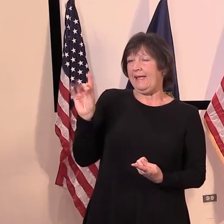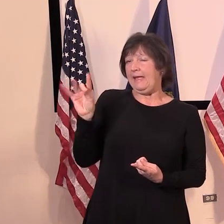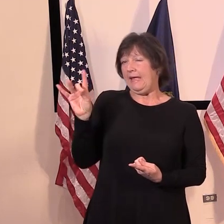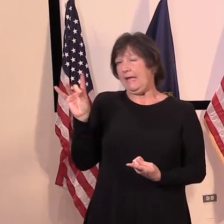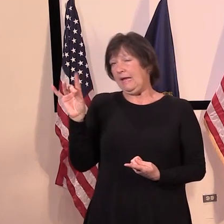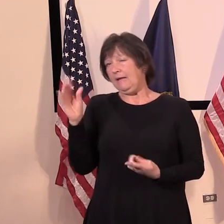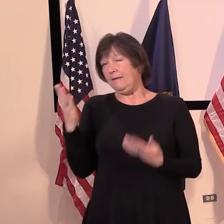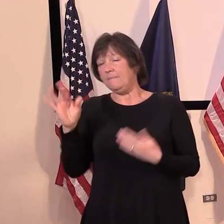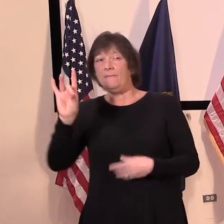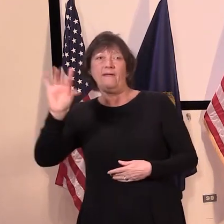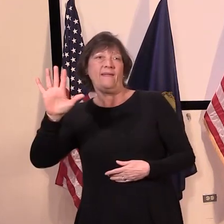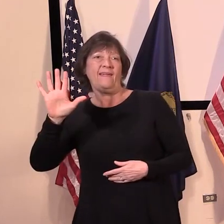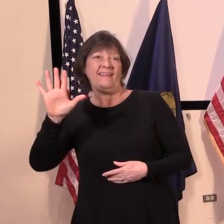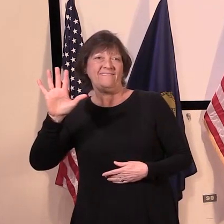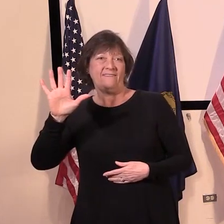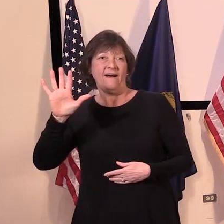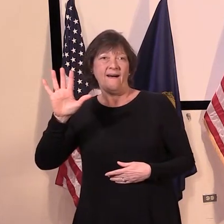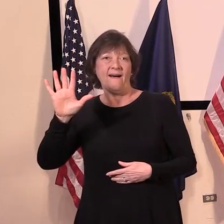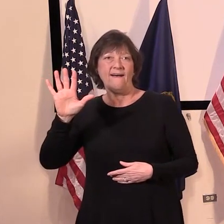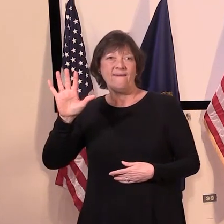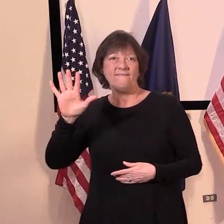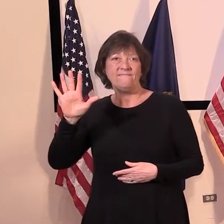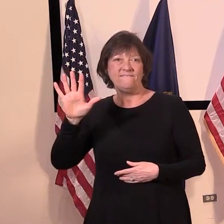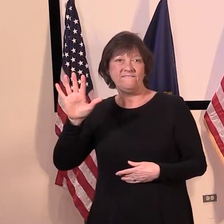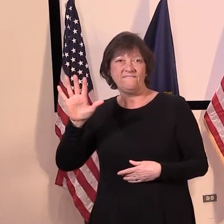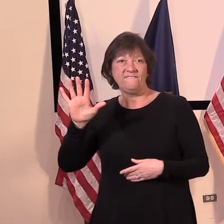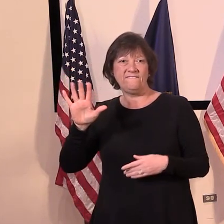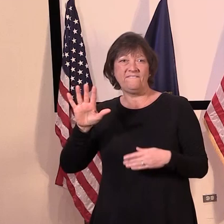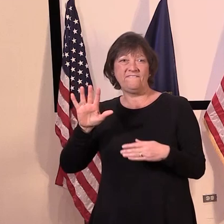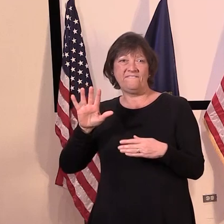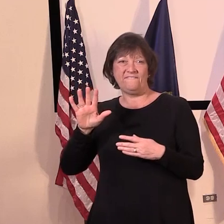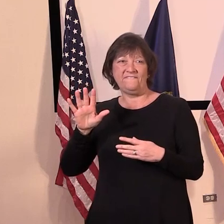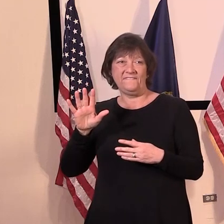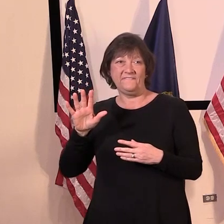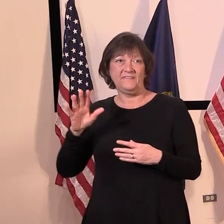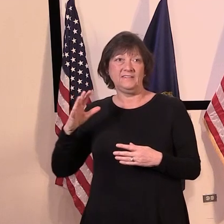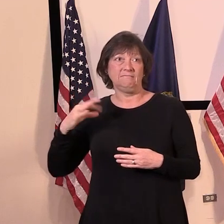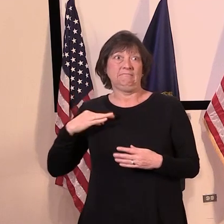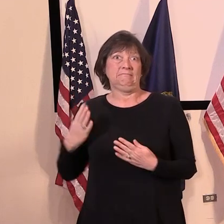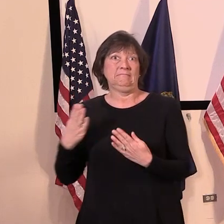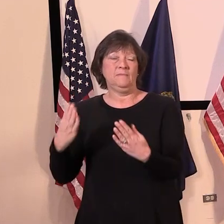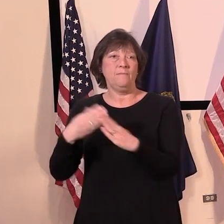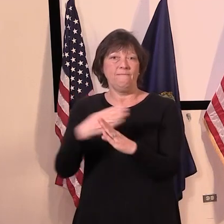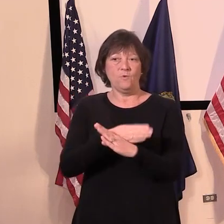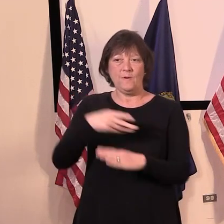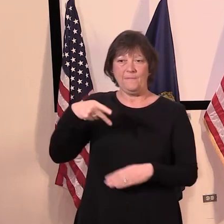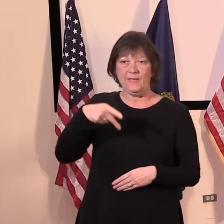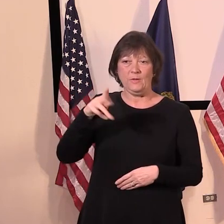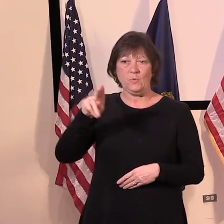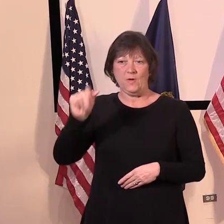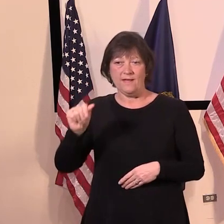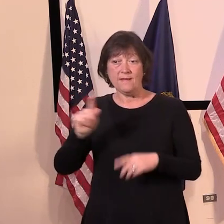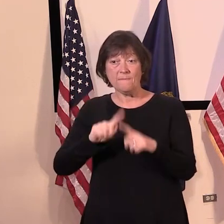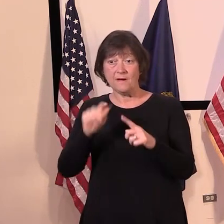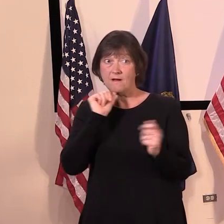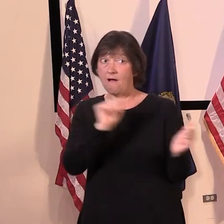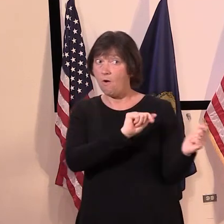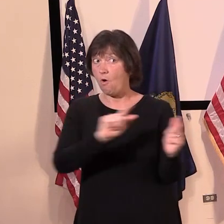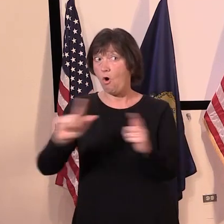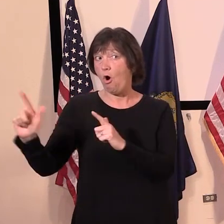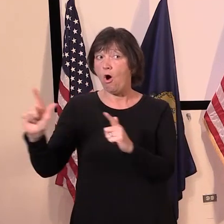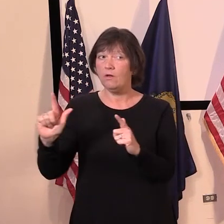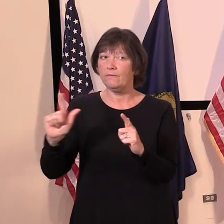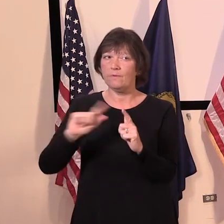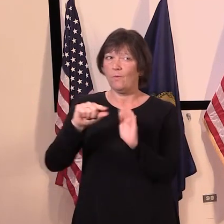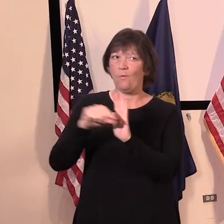to 85 initial claims. That's prior to PUA. But not all of those are